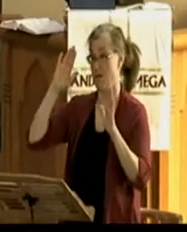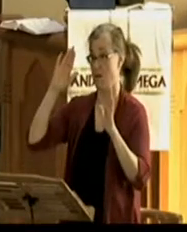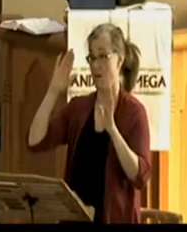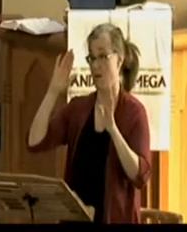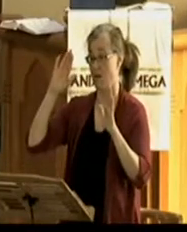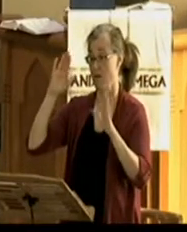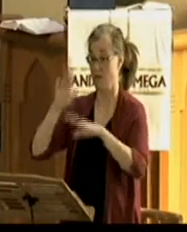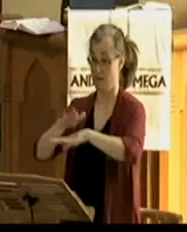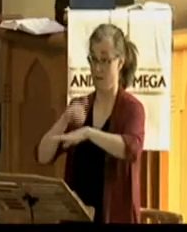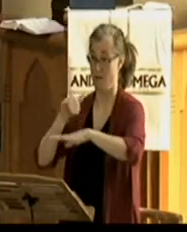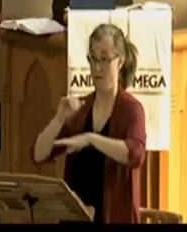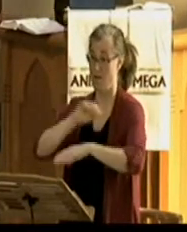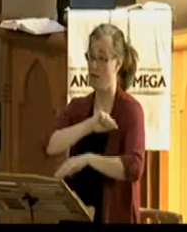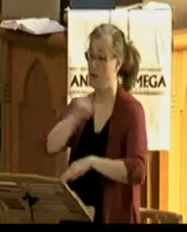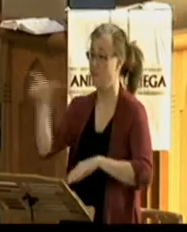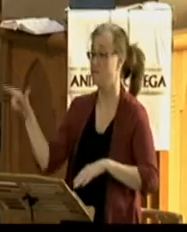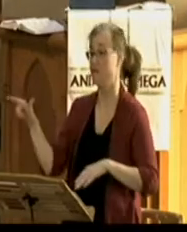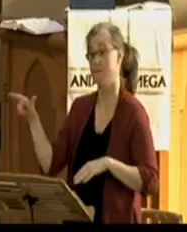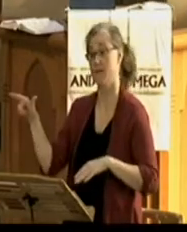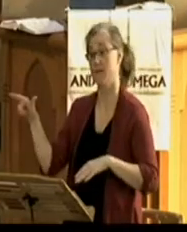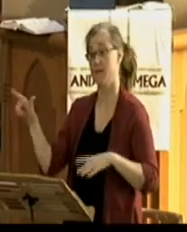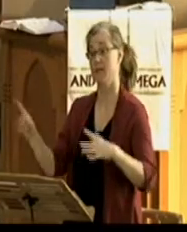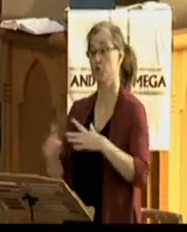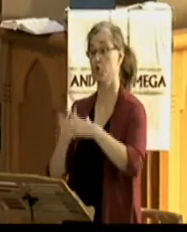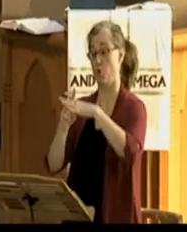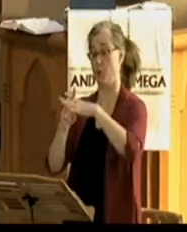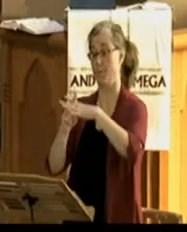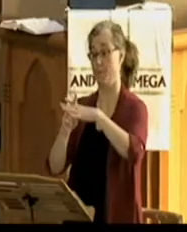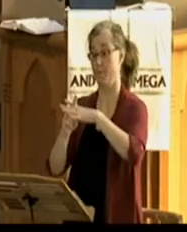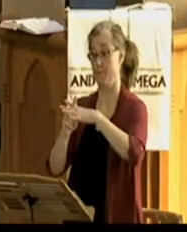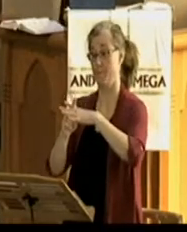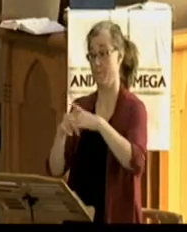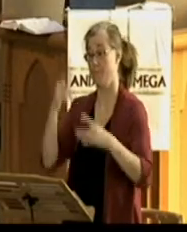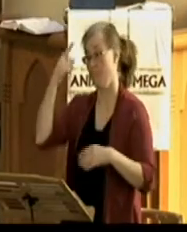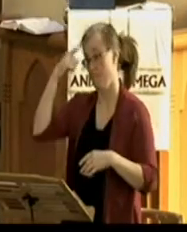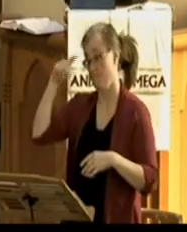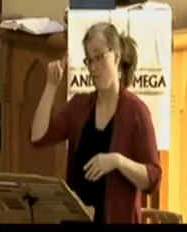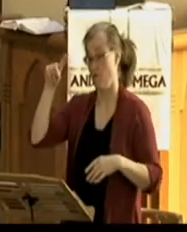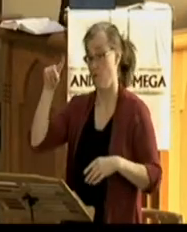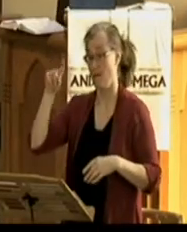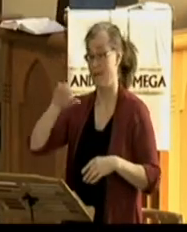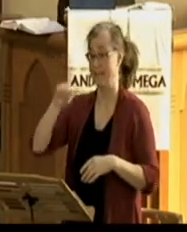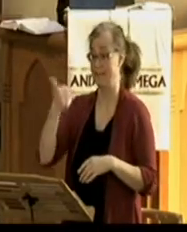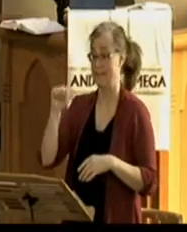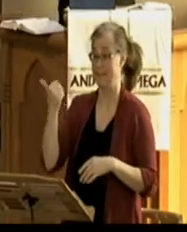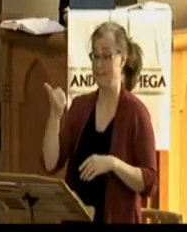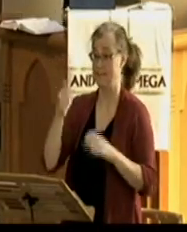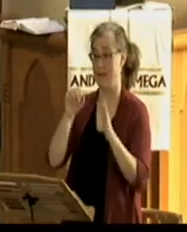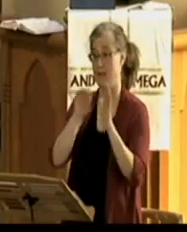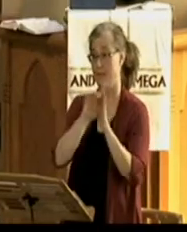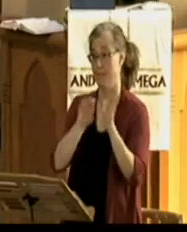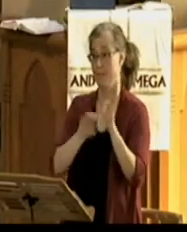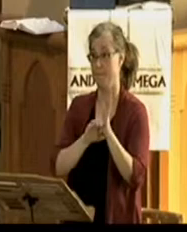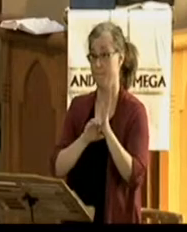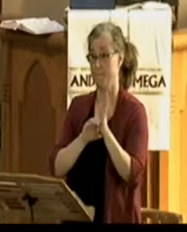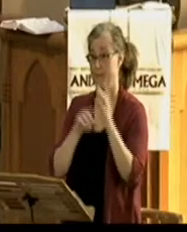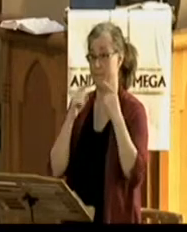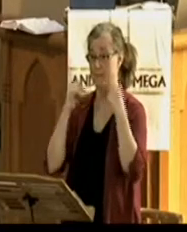It was when the people of God had gathered around the tabernacle that the Shekinah glory, God's glory, came down both there